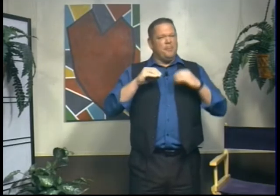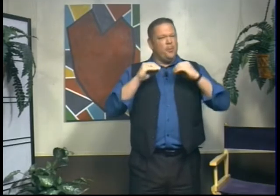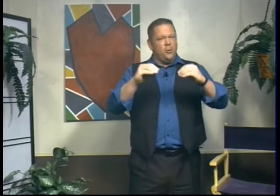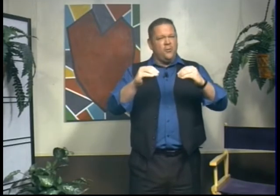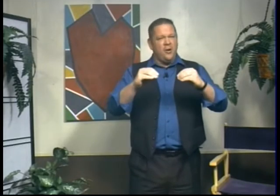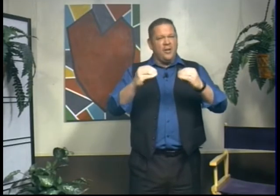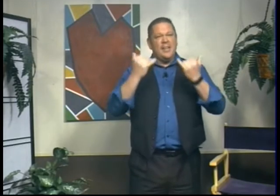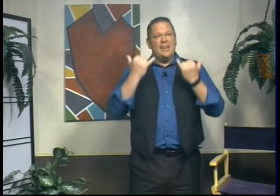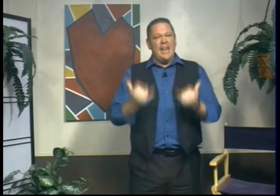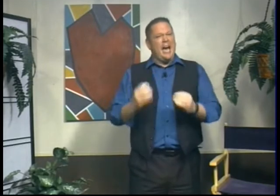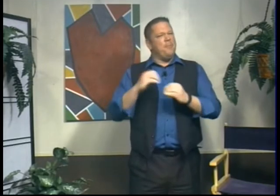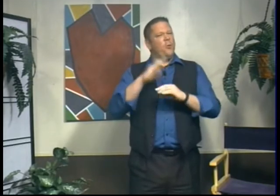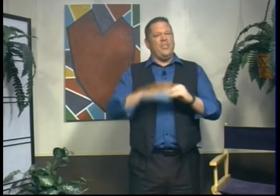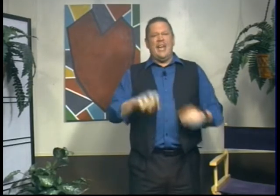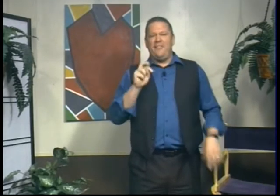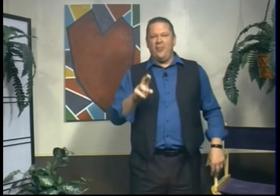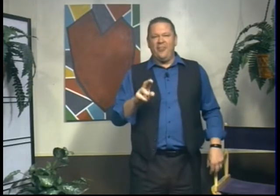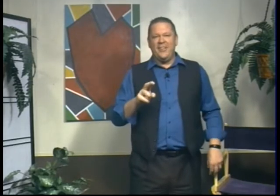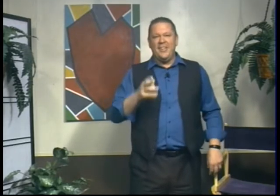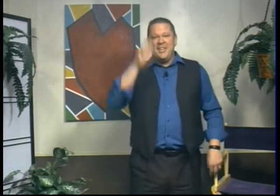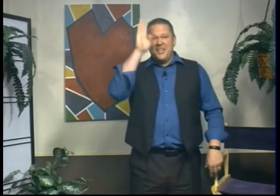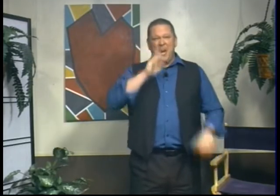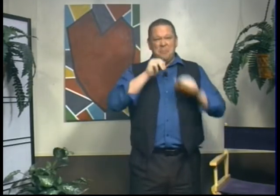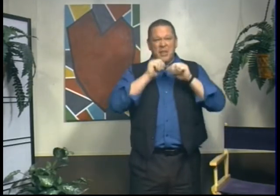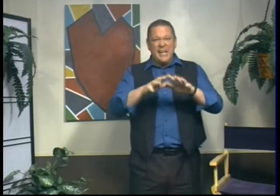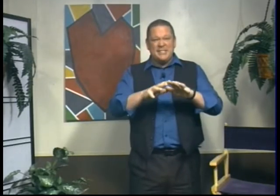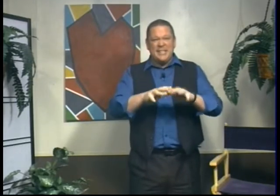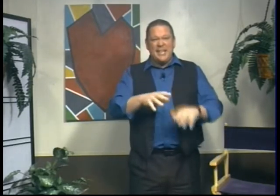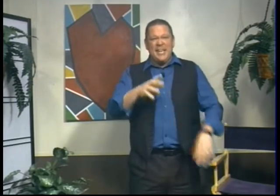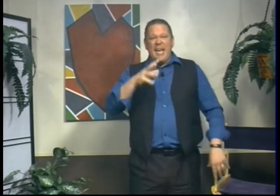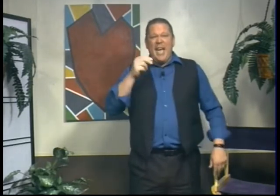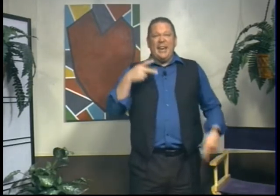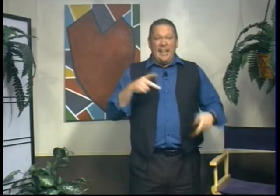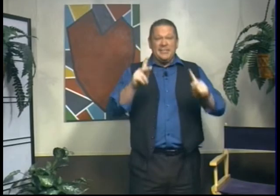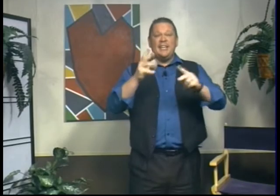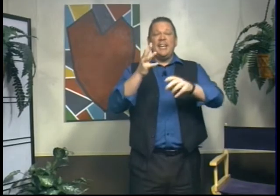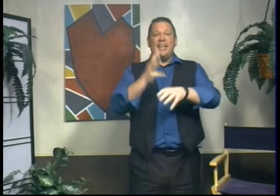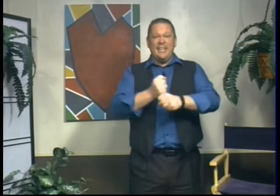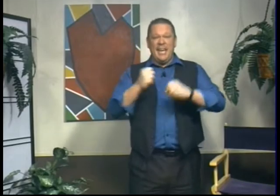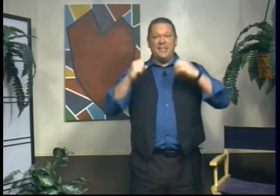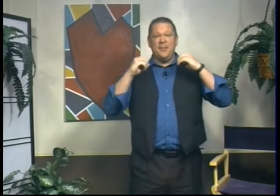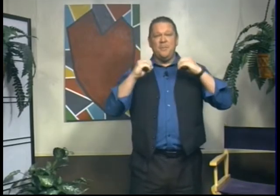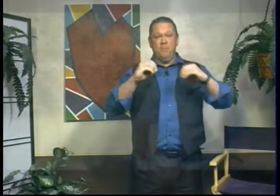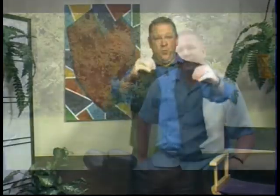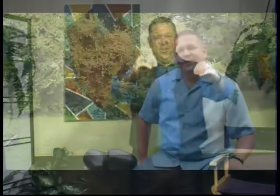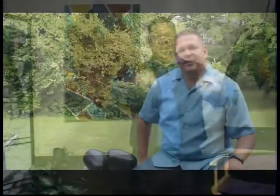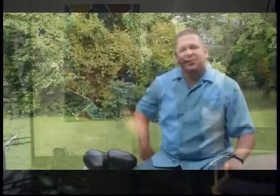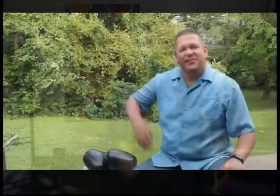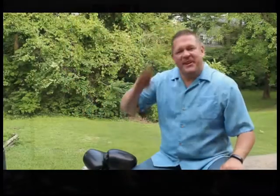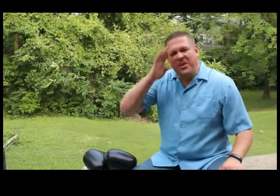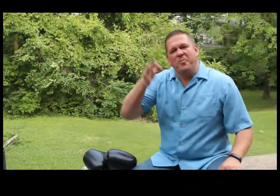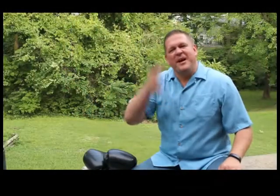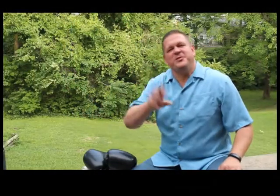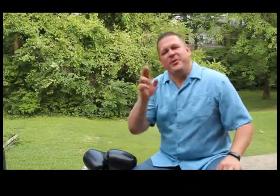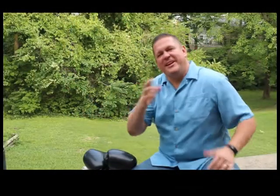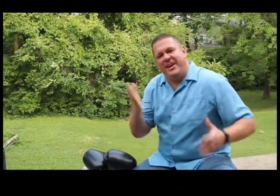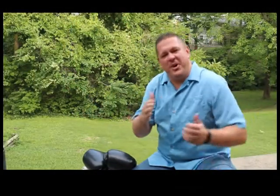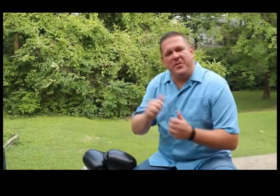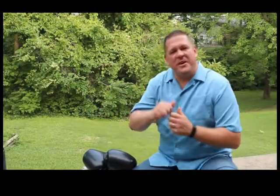move now more than ever. God bless, and let's get moving. Hello, Pastor Randy here with the